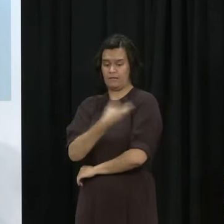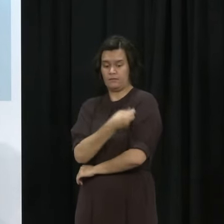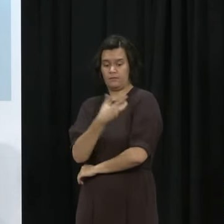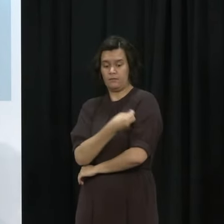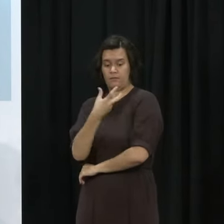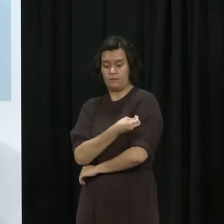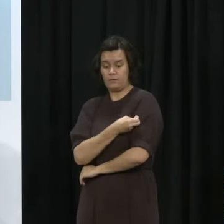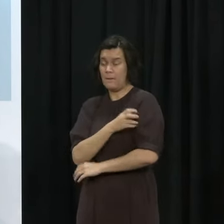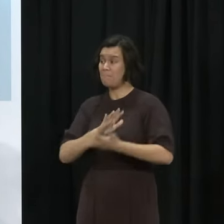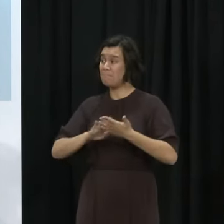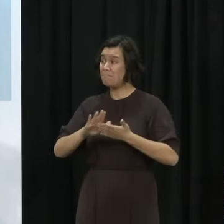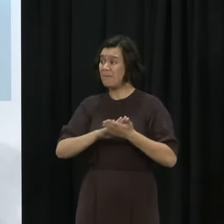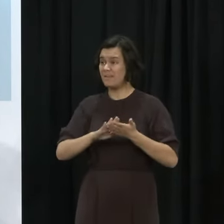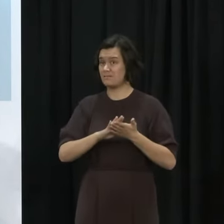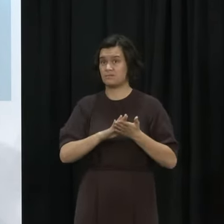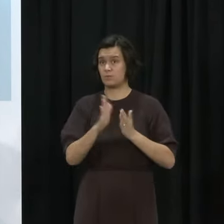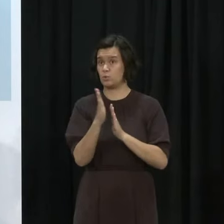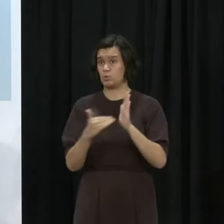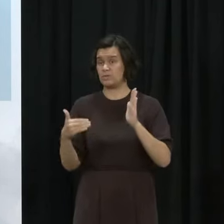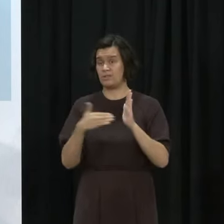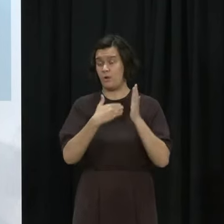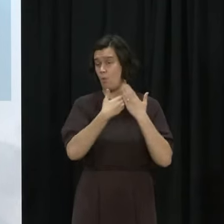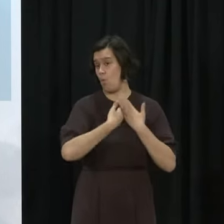be able to remove these border controls?